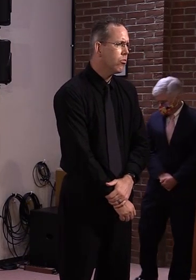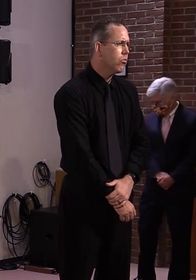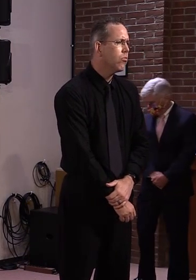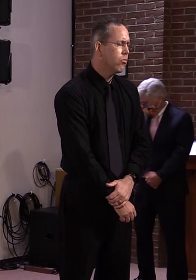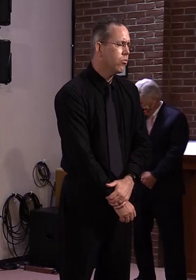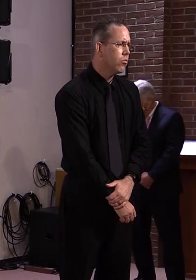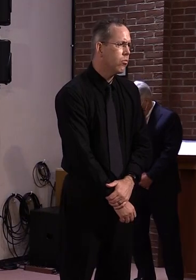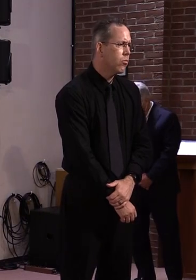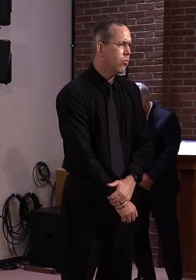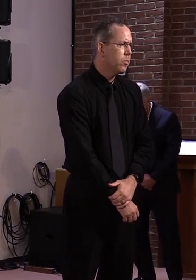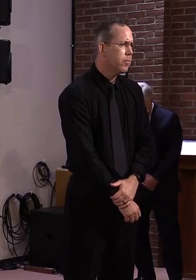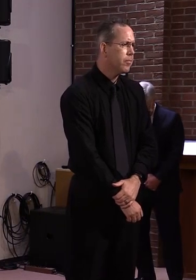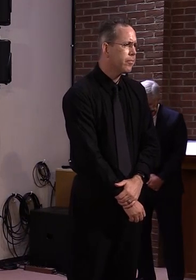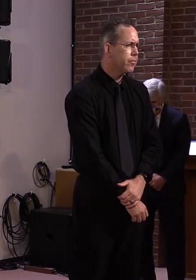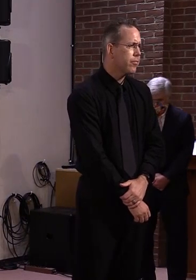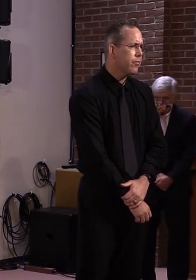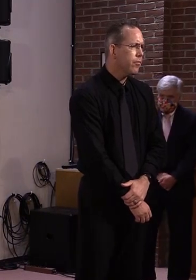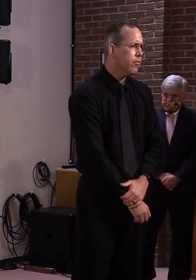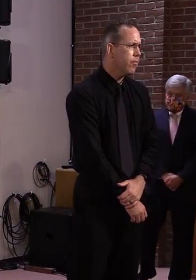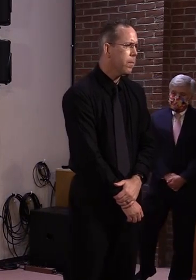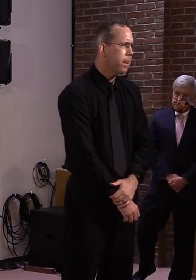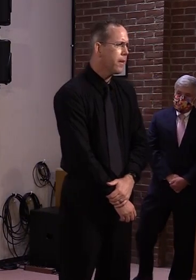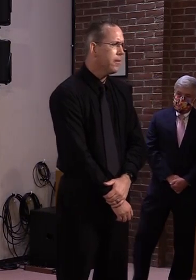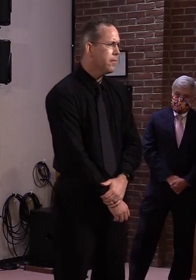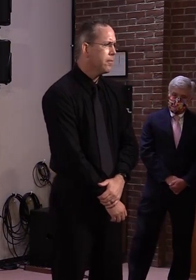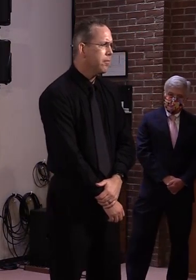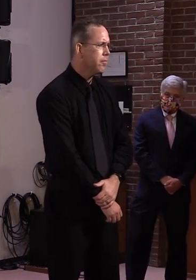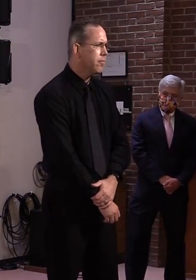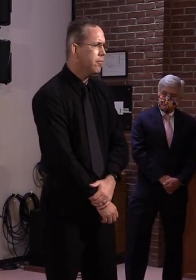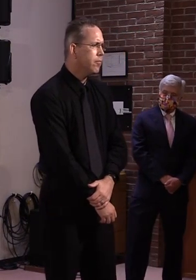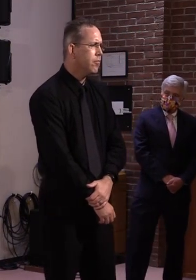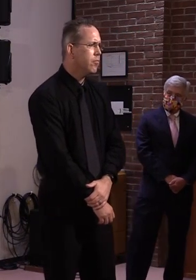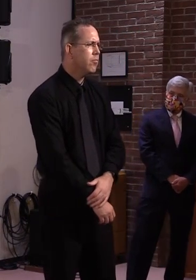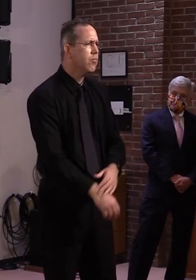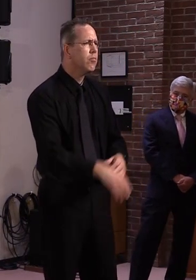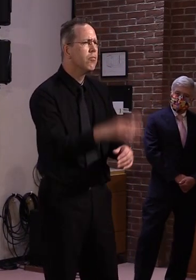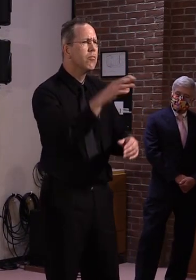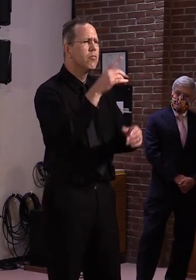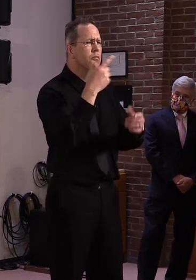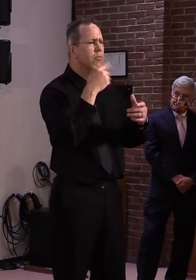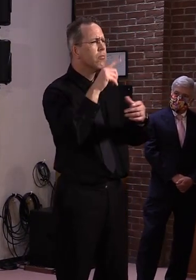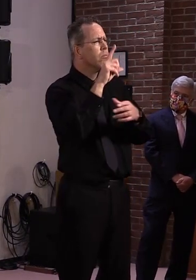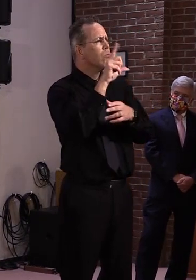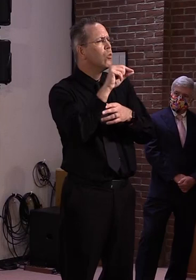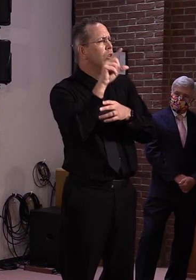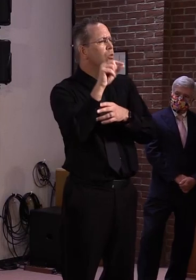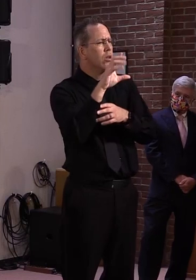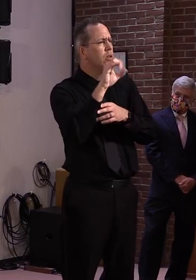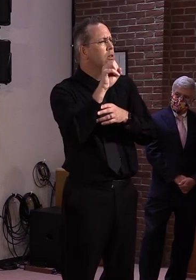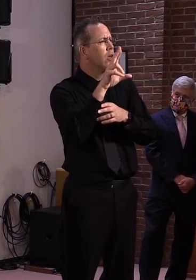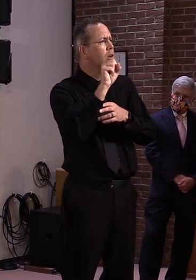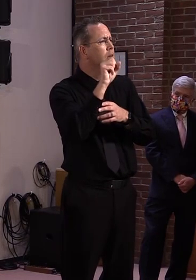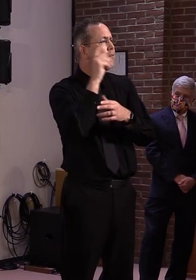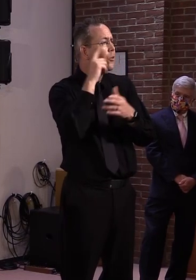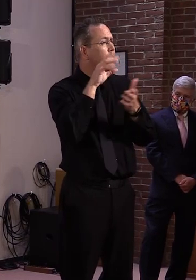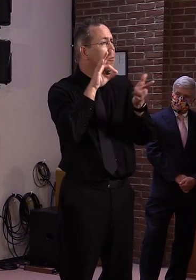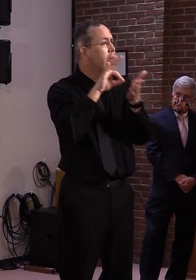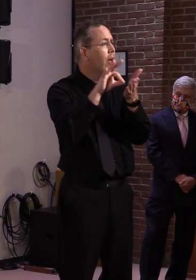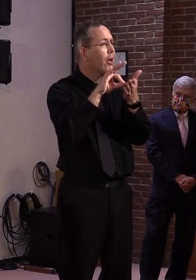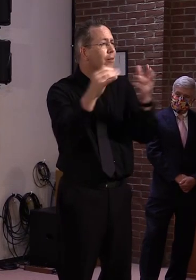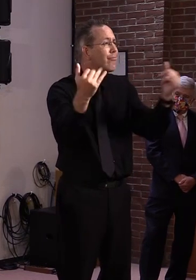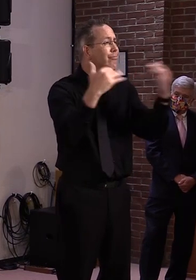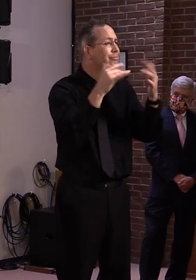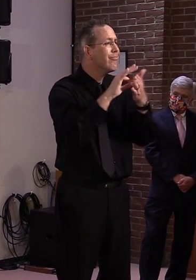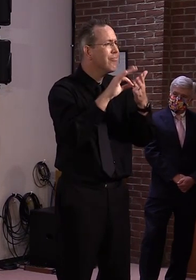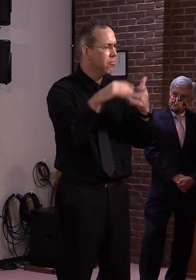Can you speak to the state's efforts to get Vermoners to respond to the census going forward? Yeah, this has been a source